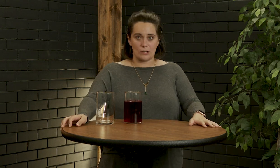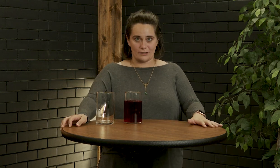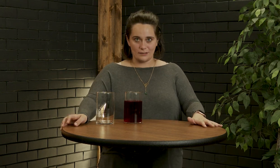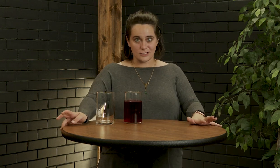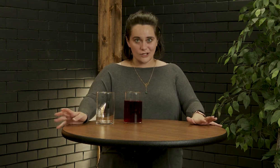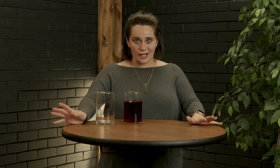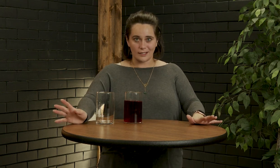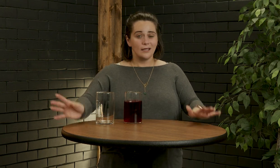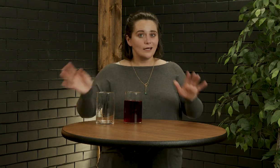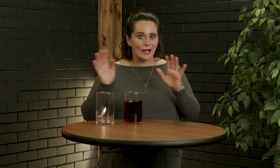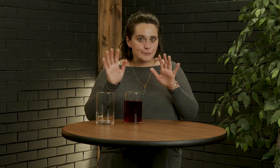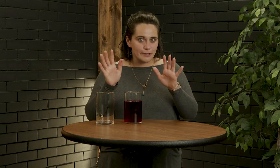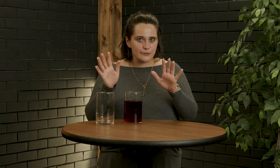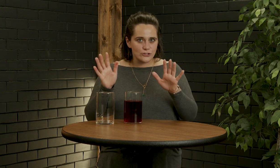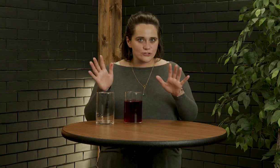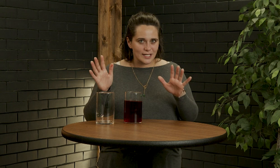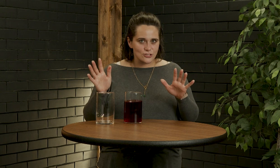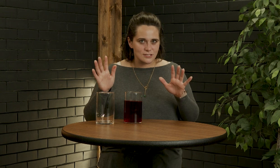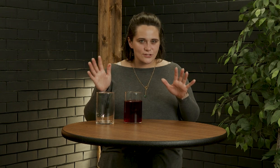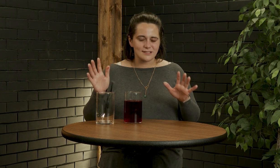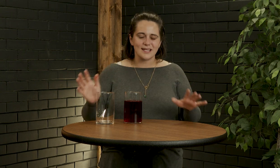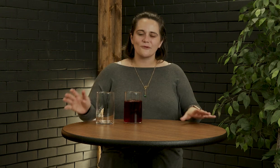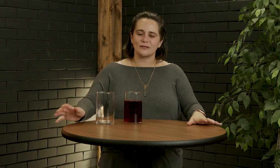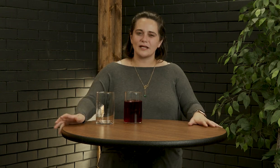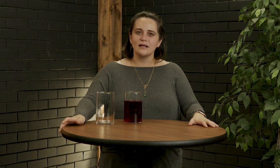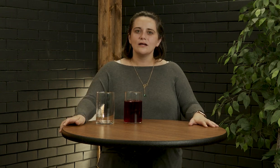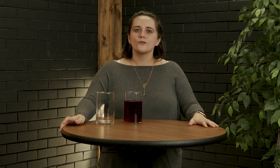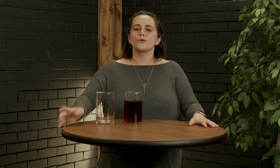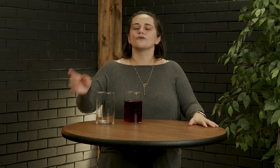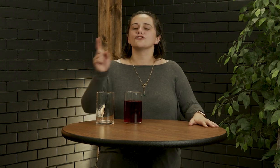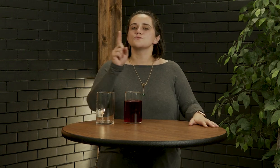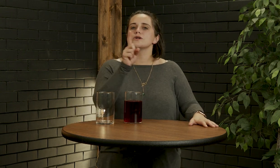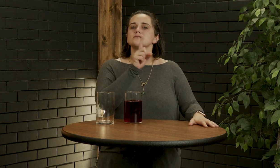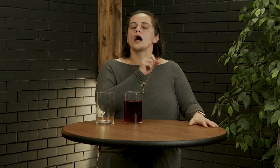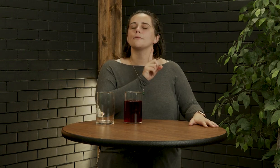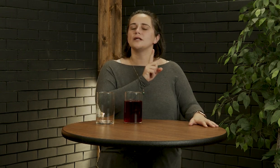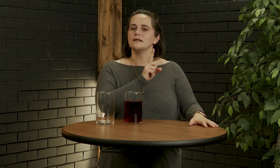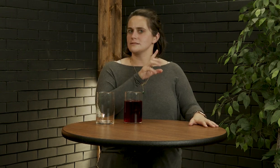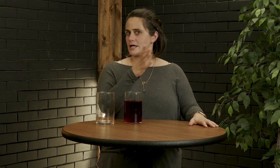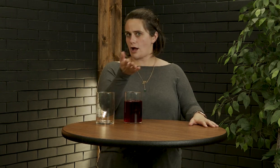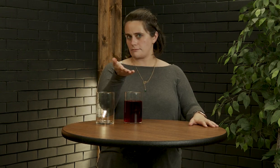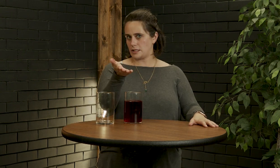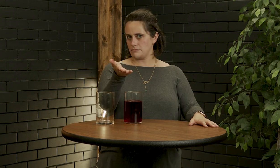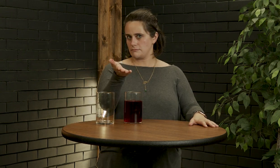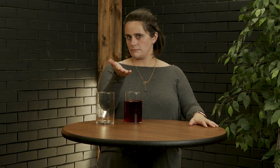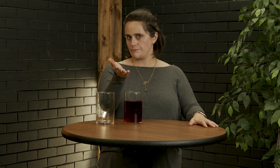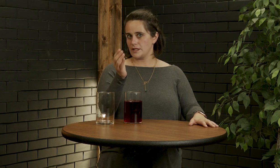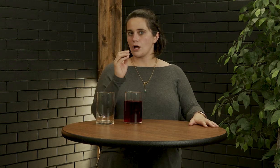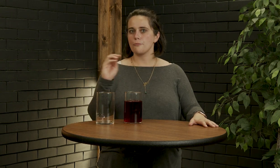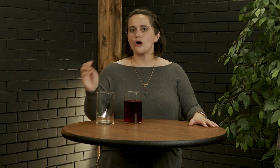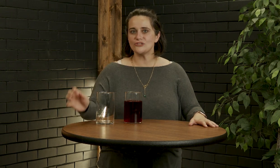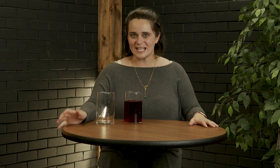word so you gotta I'll split up into two sections so you can say it with me the word first word is omni say omni potent